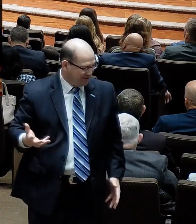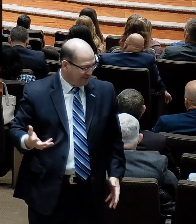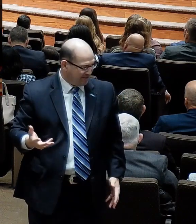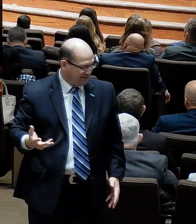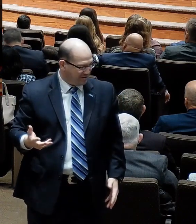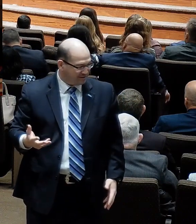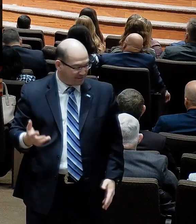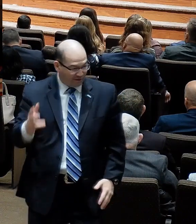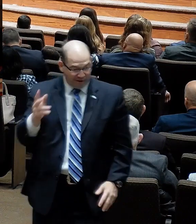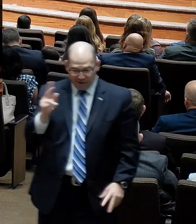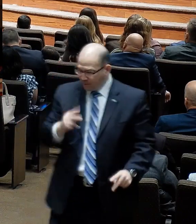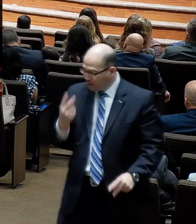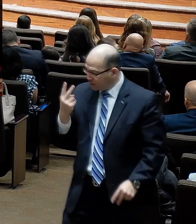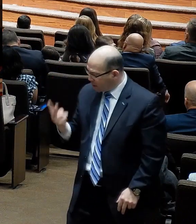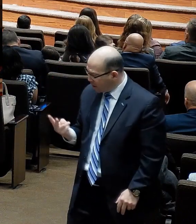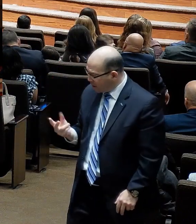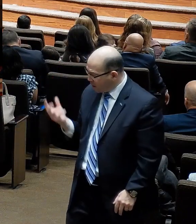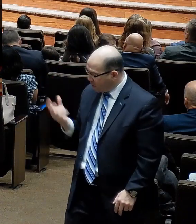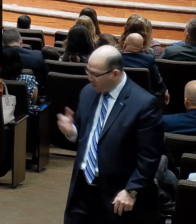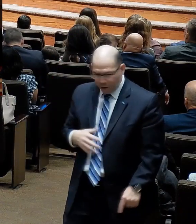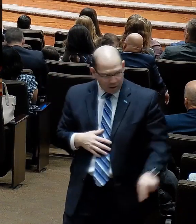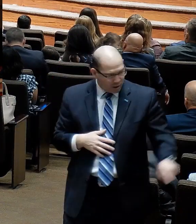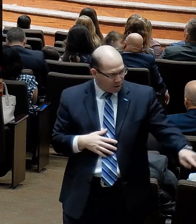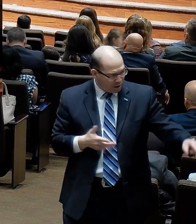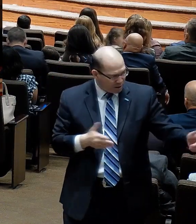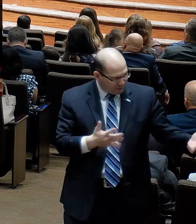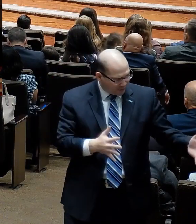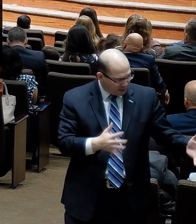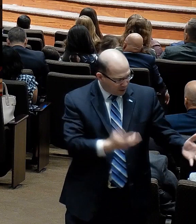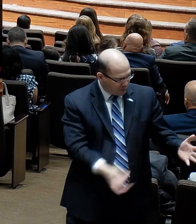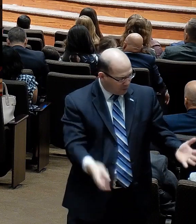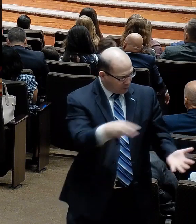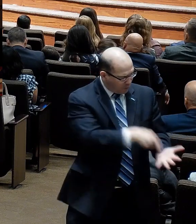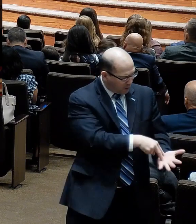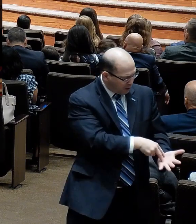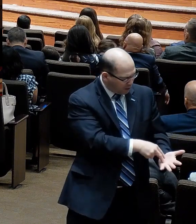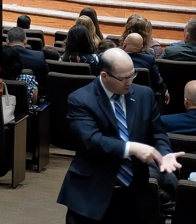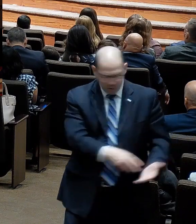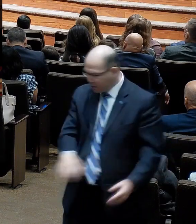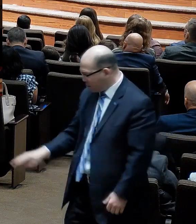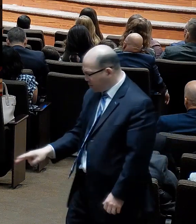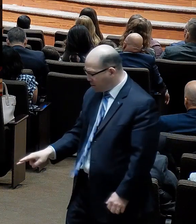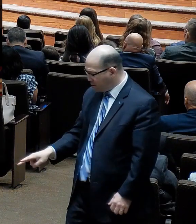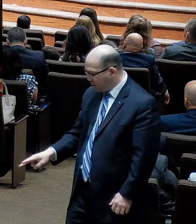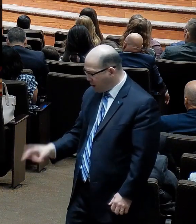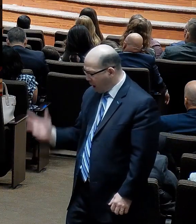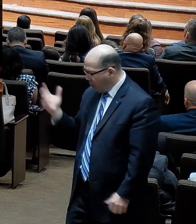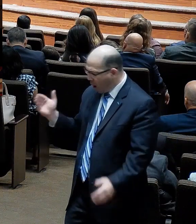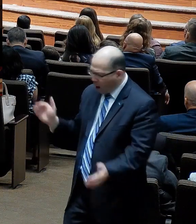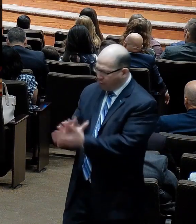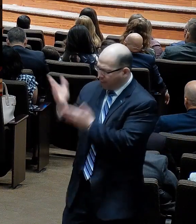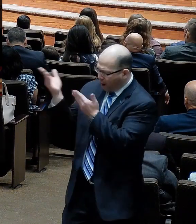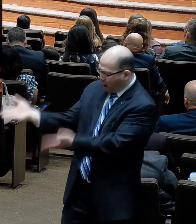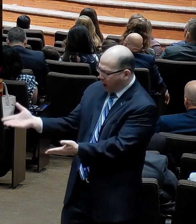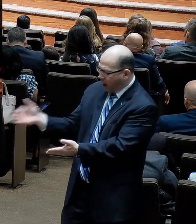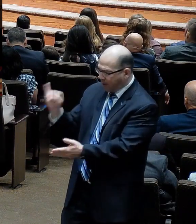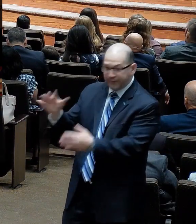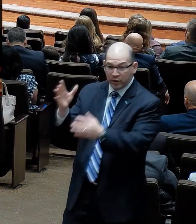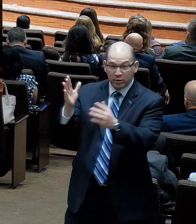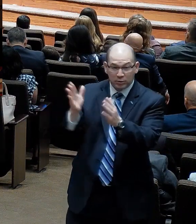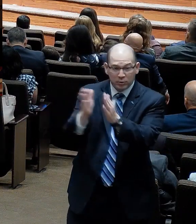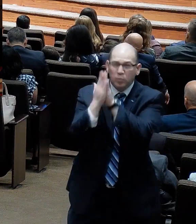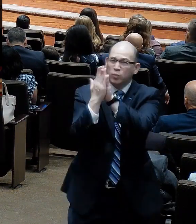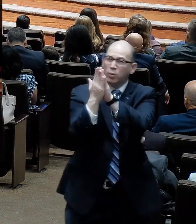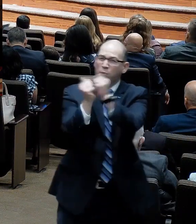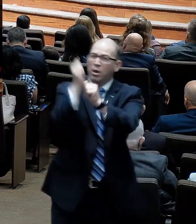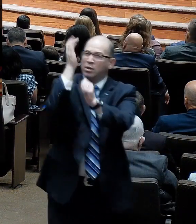why am I glad you're having a trial again? Humanly speaking, I'm really not. But biblically speaking, because if you'll stay close to Jesus, and if you'll keep